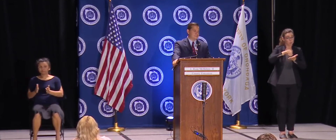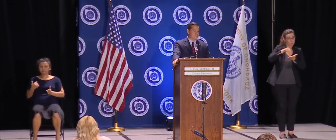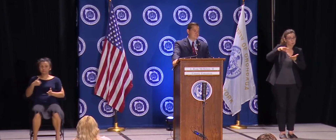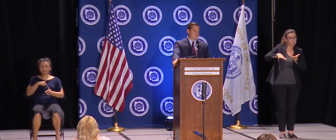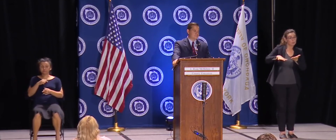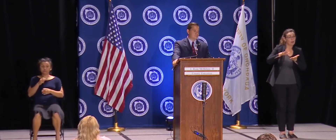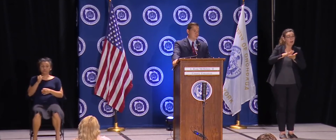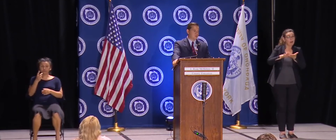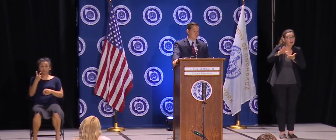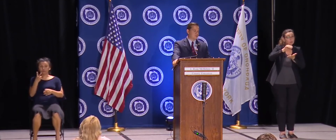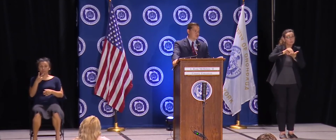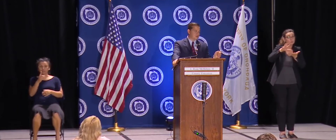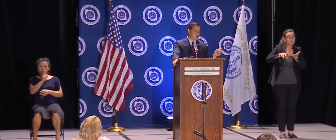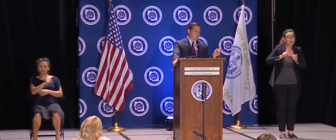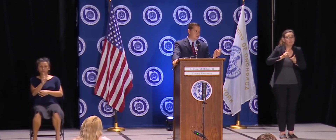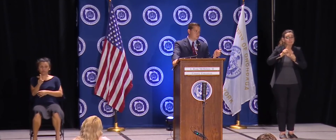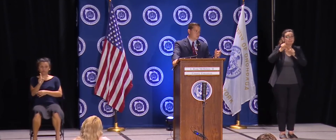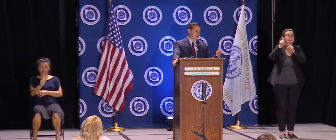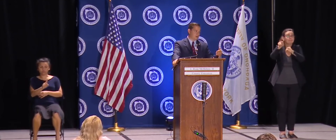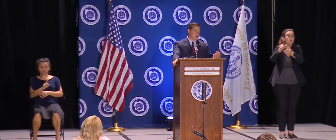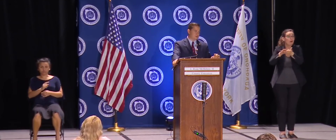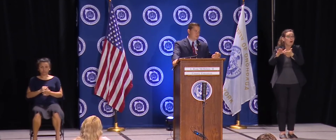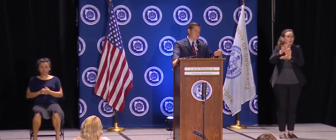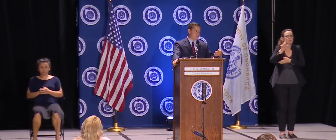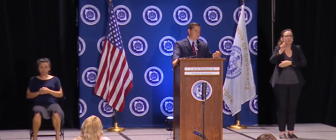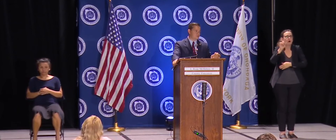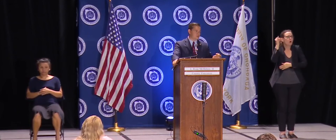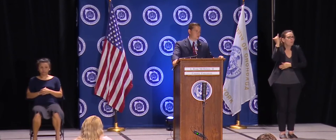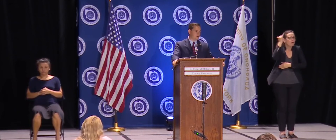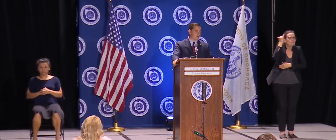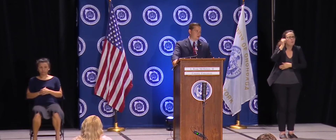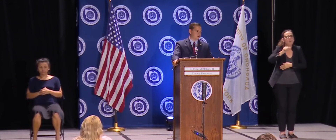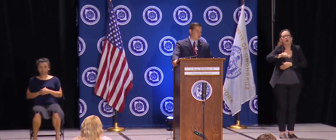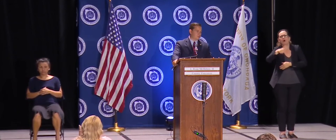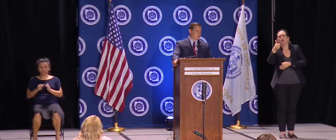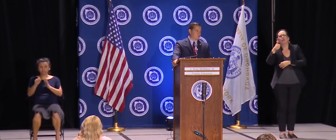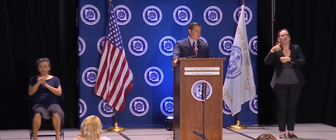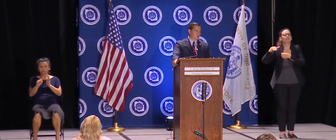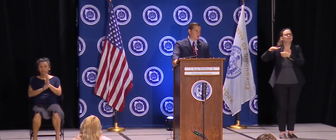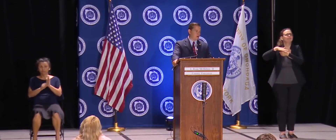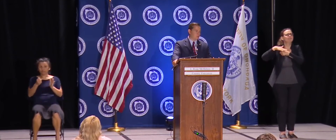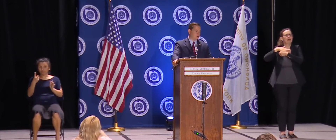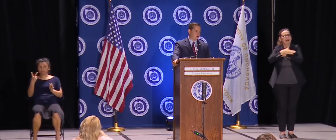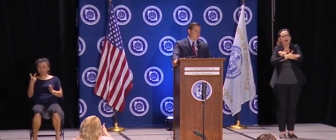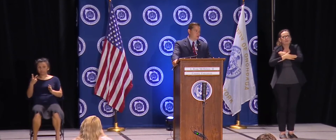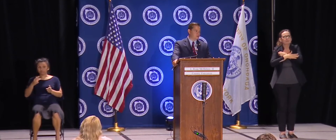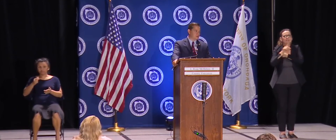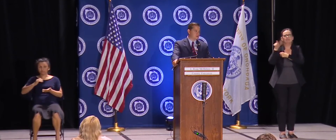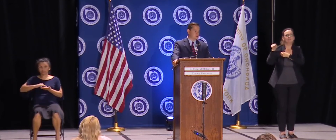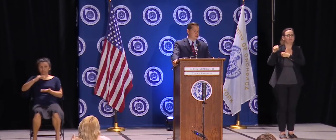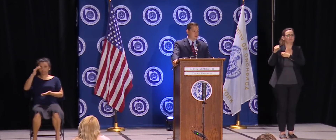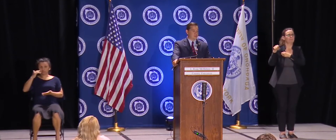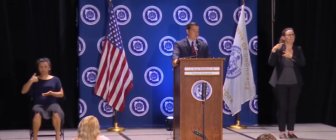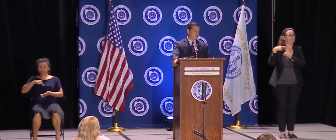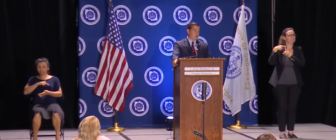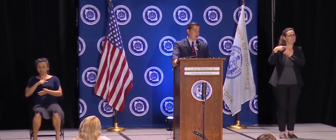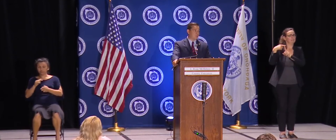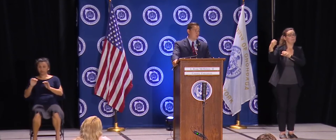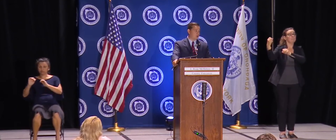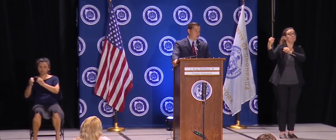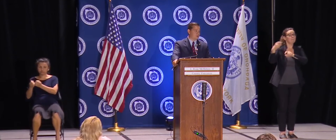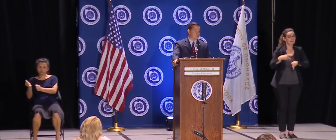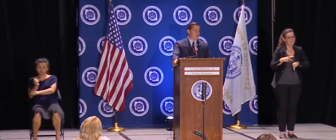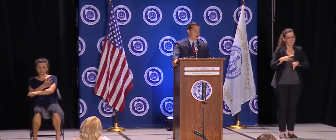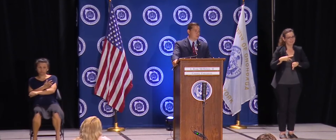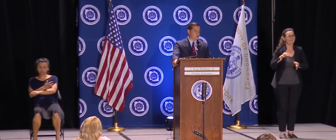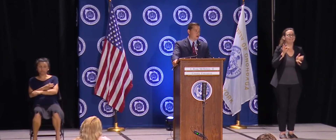we see the state numbers. We wait to see what the 24 hour period brings in. Sometimes we'll get a